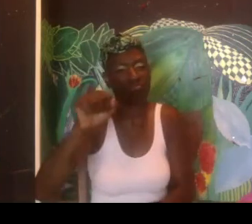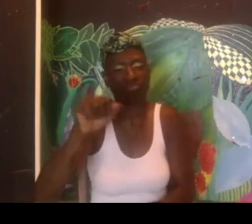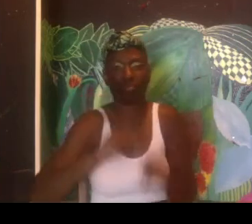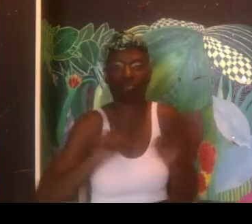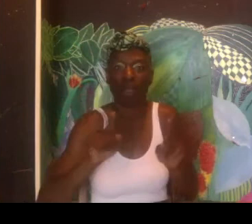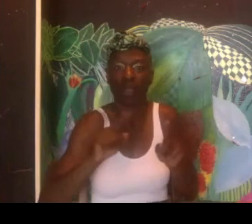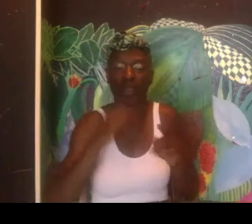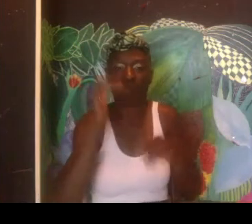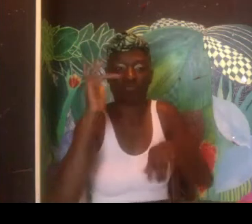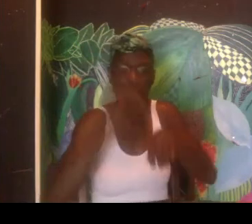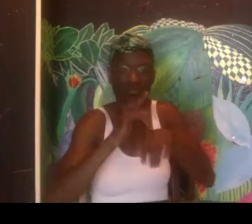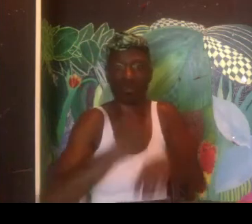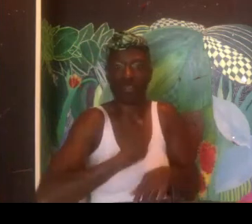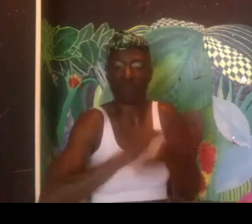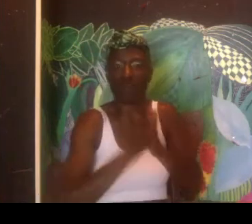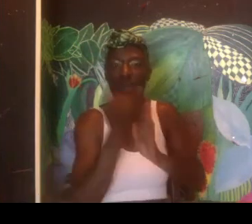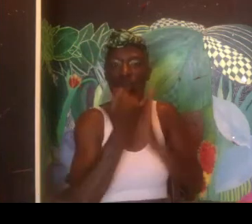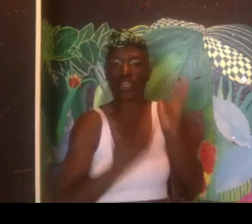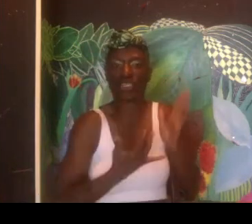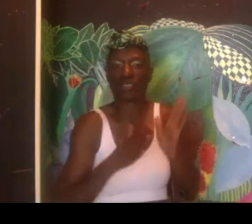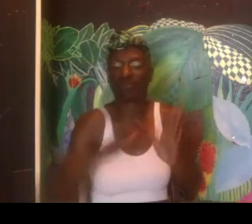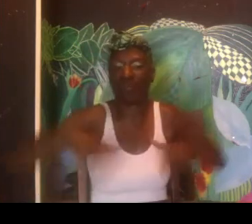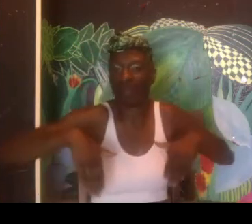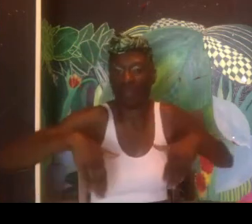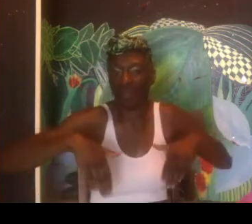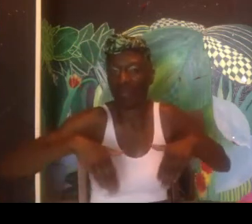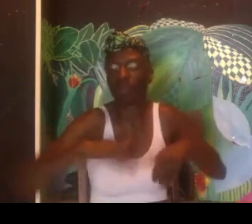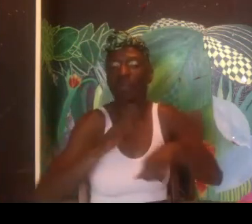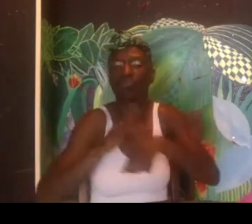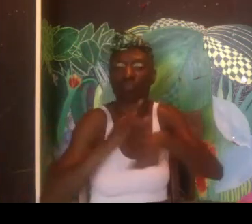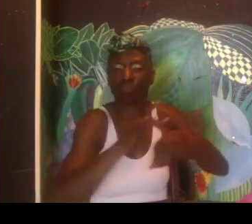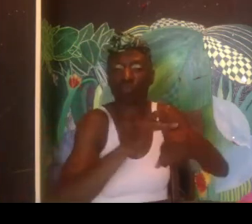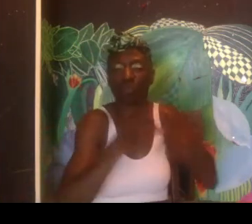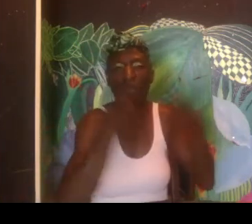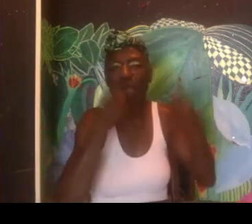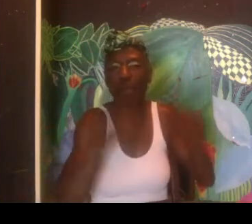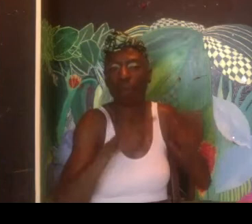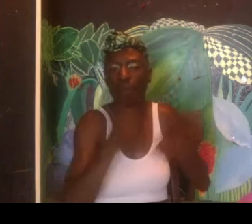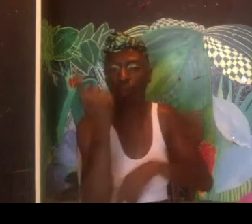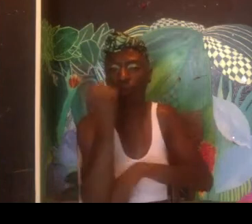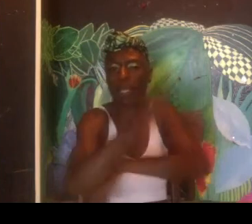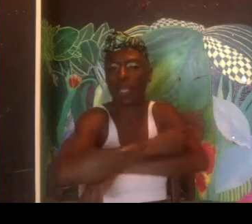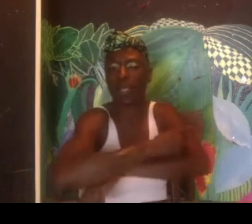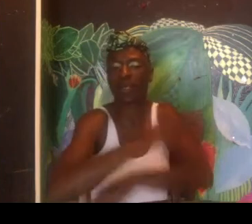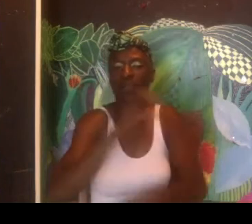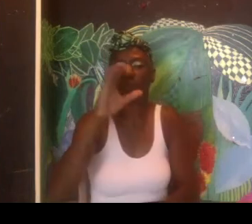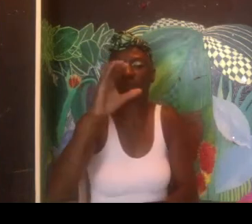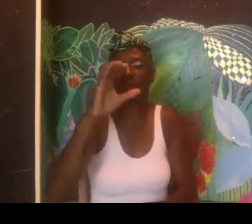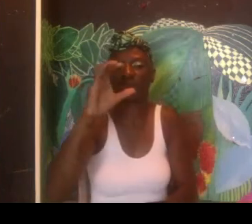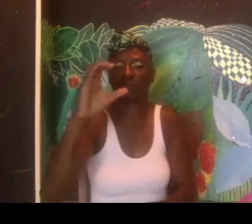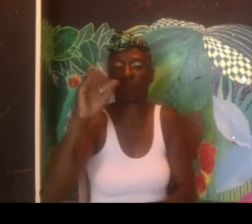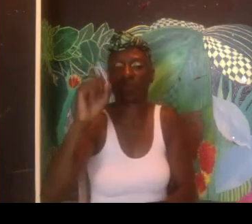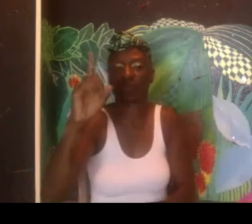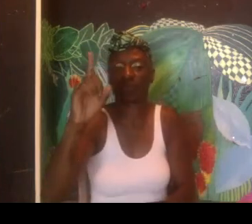And of course, seeing different paintings and different mediums of art. But I was not an artist myself. But